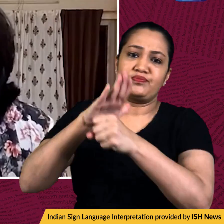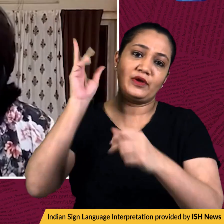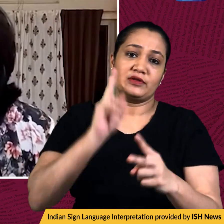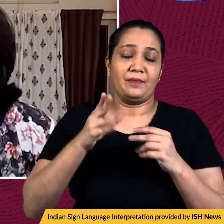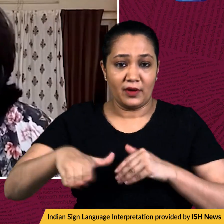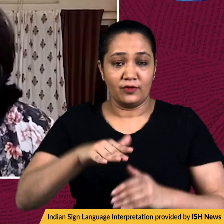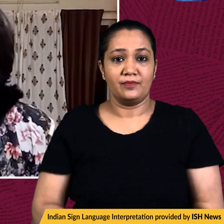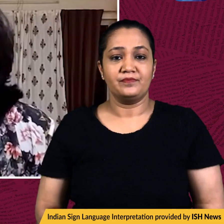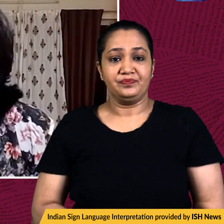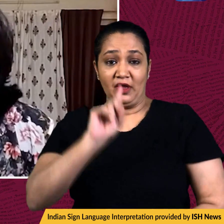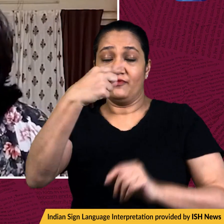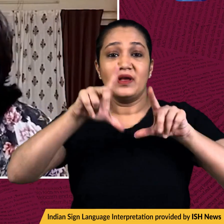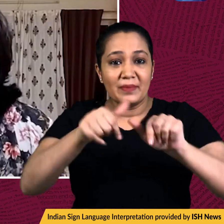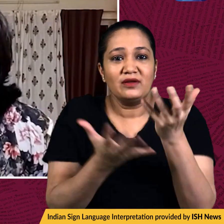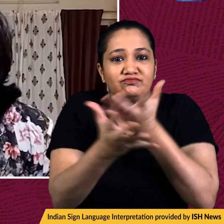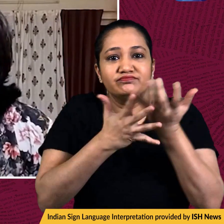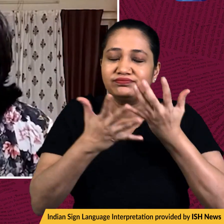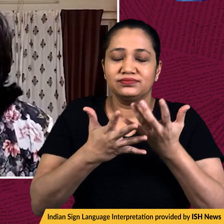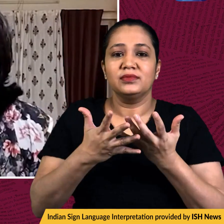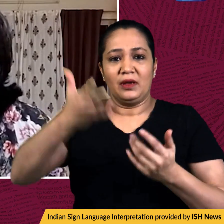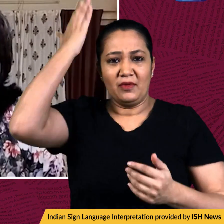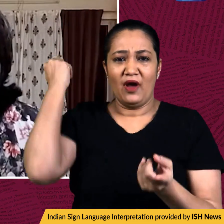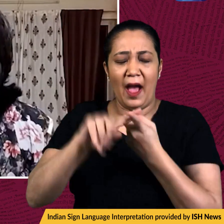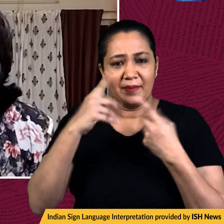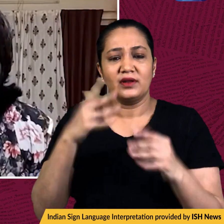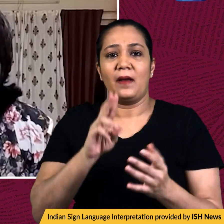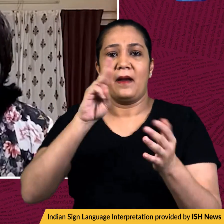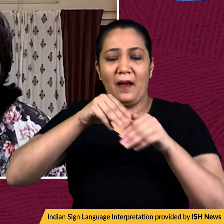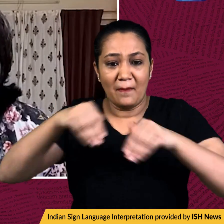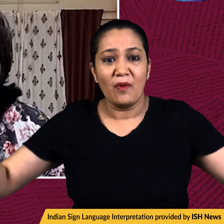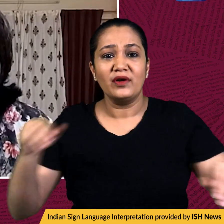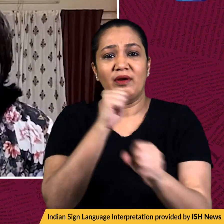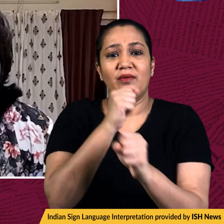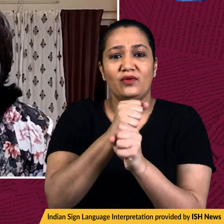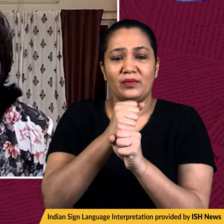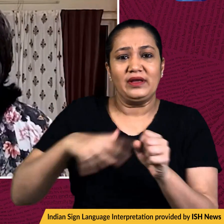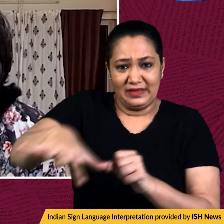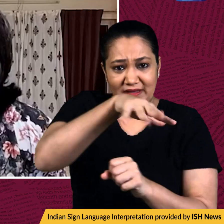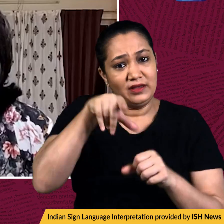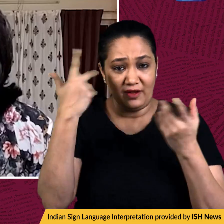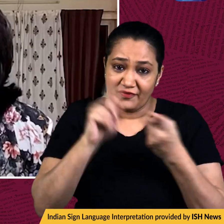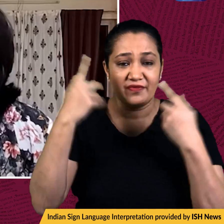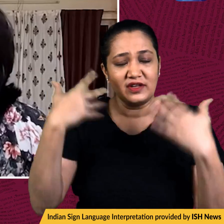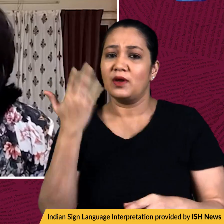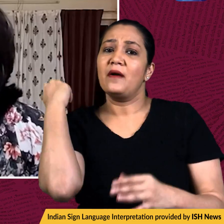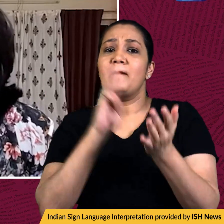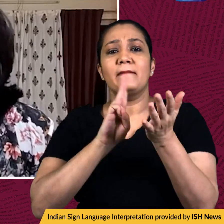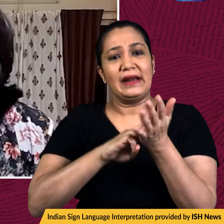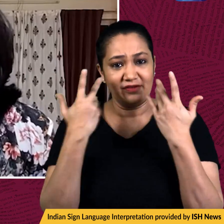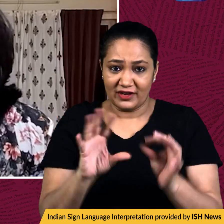round of talks between Ukraine and Russia took place in the border town of Rumel on Monday, but at least that did